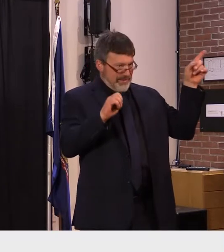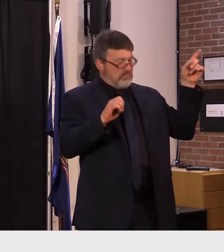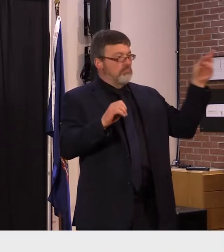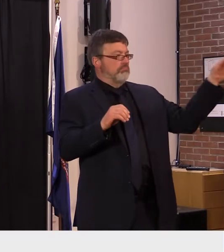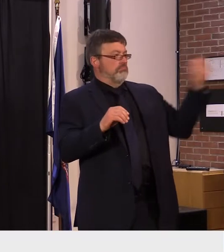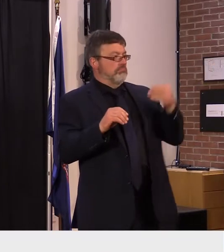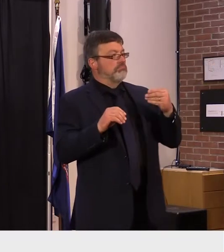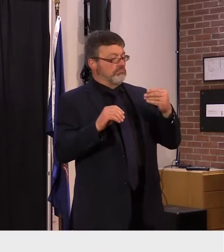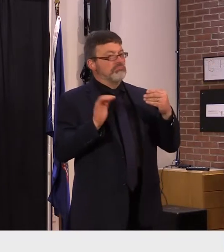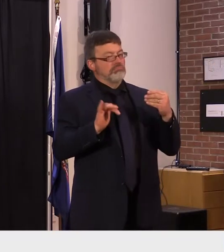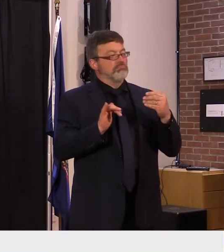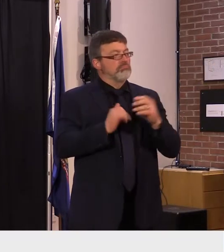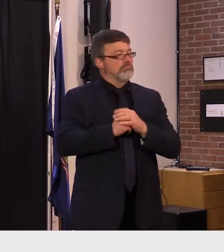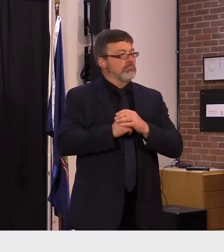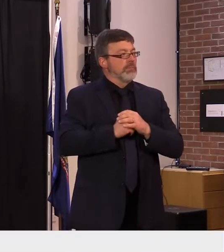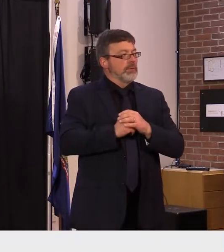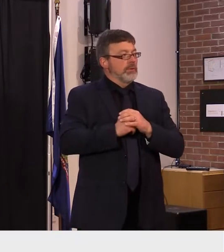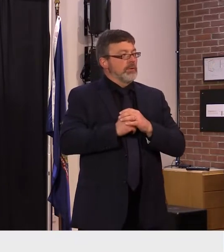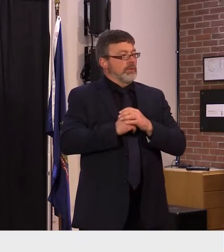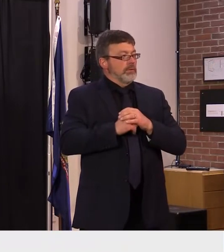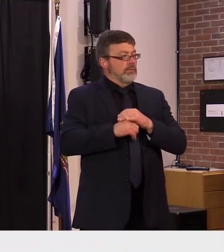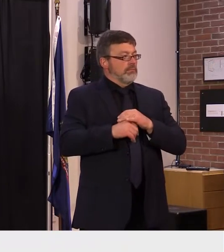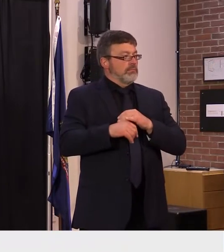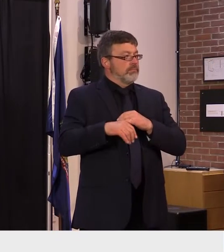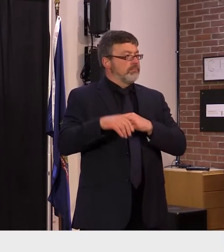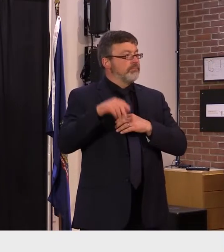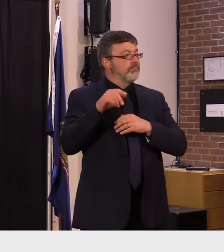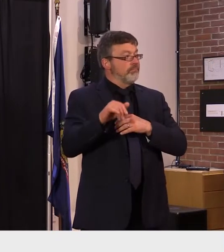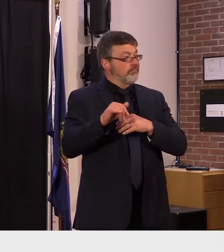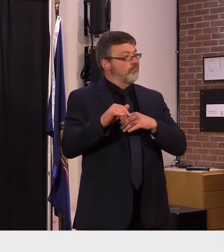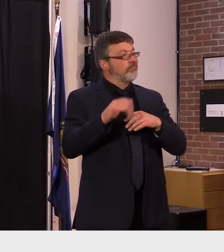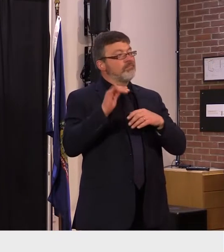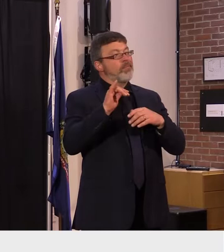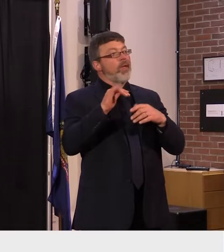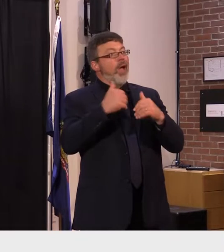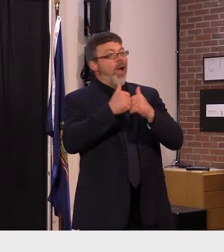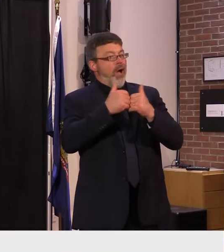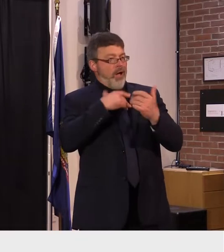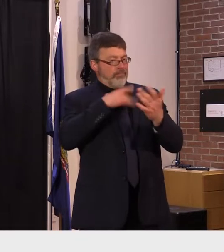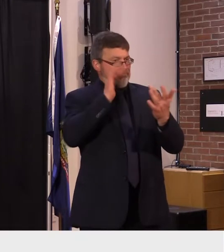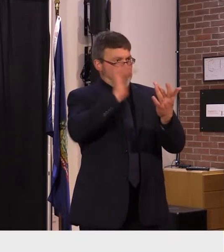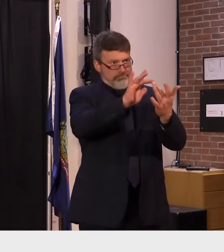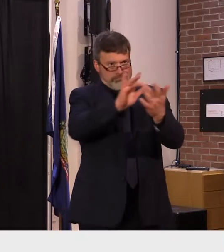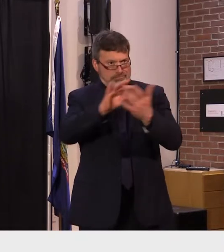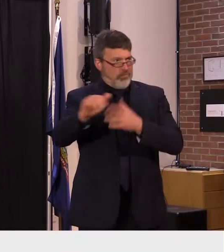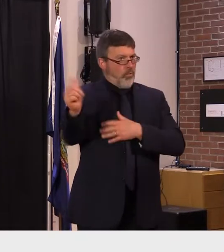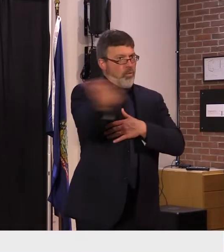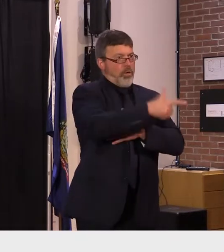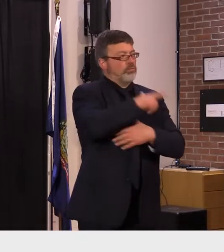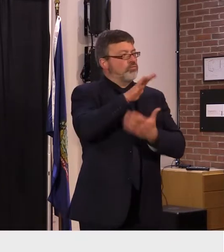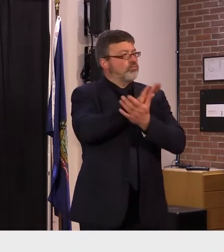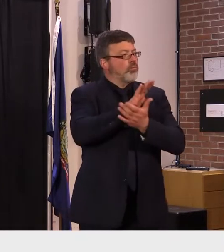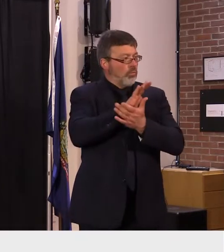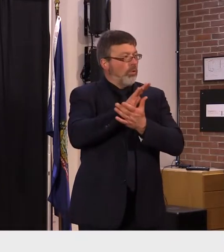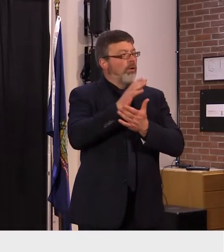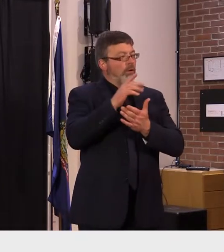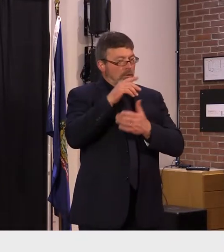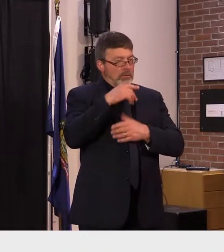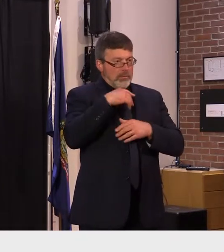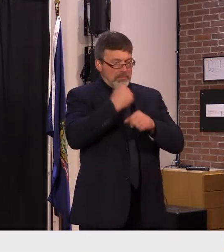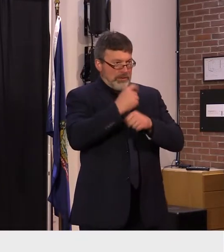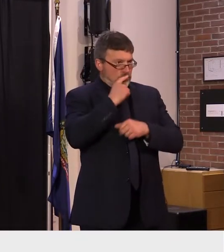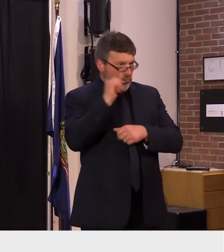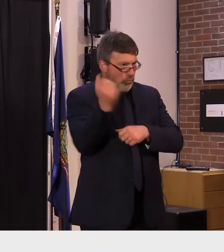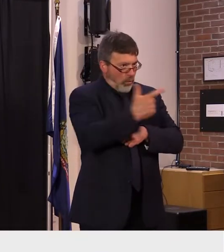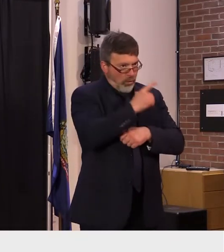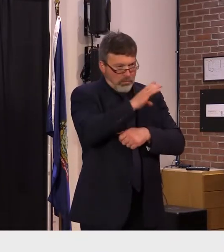plan and those plans are posted on each school district website and also the agency of education on its website has links to all the local